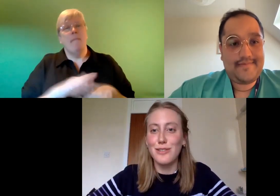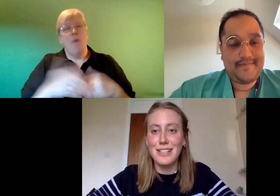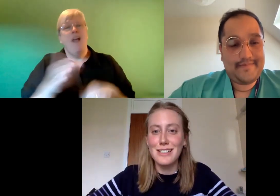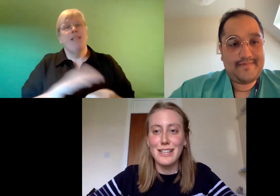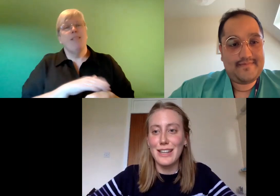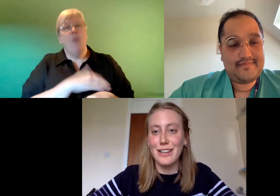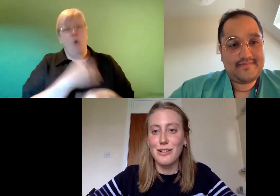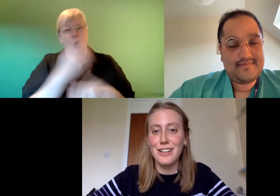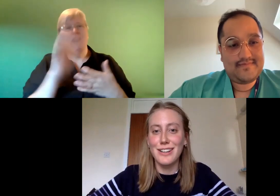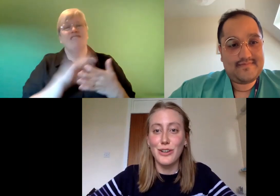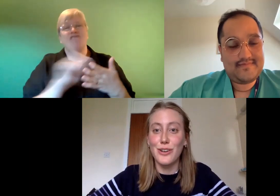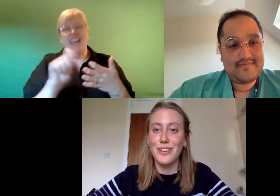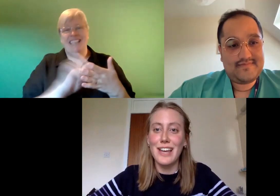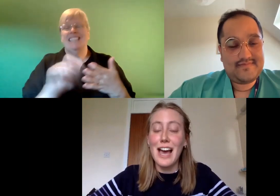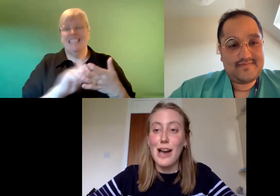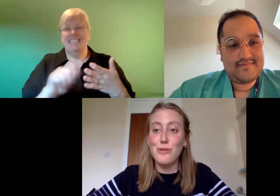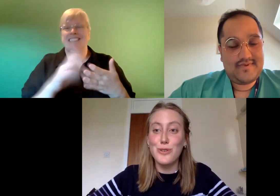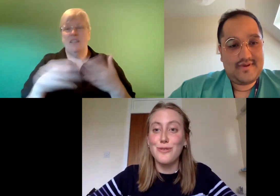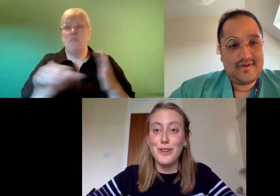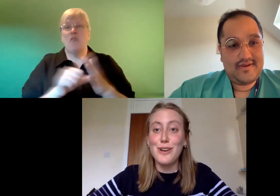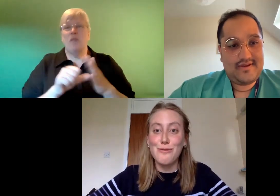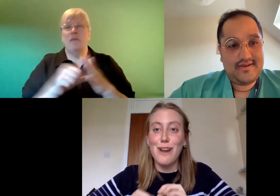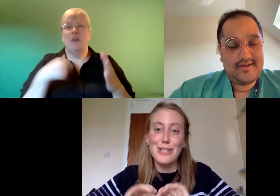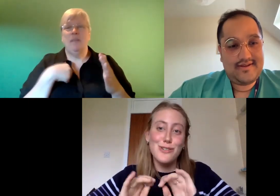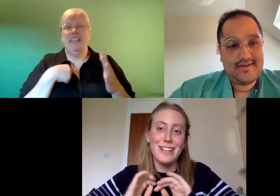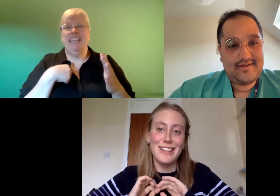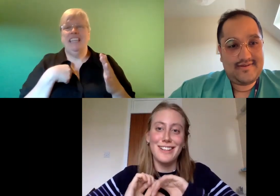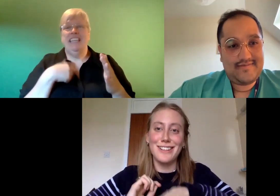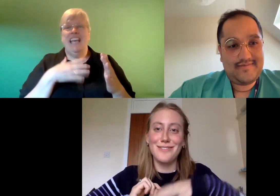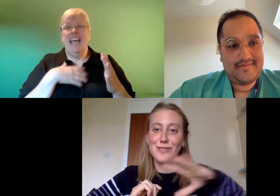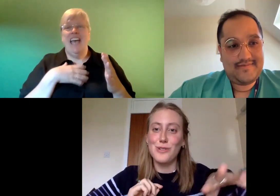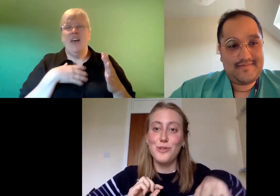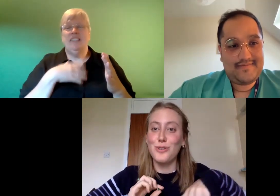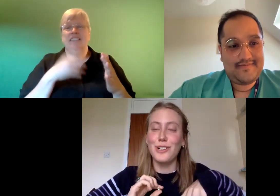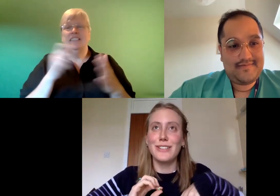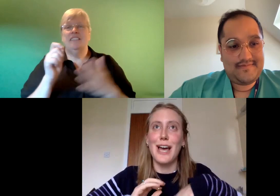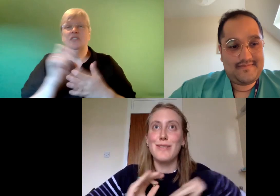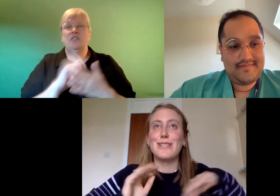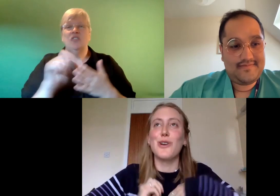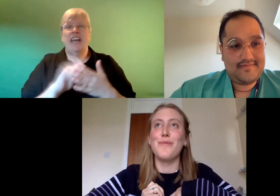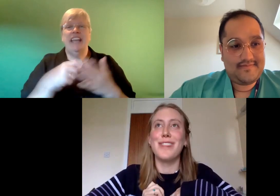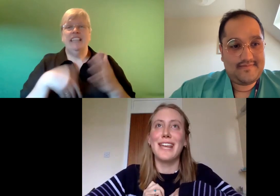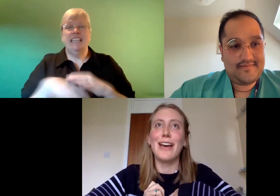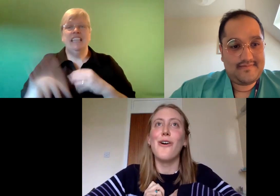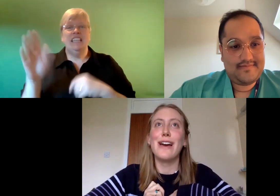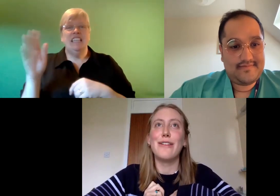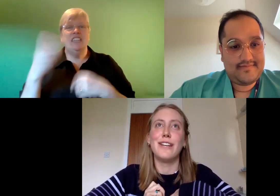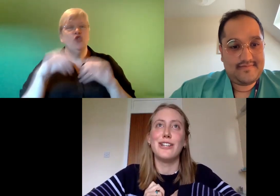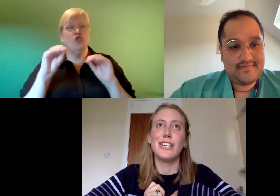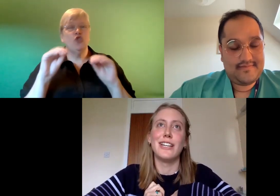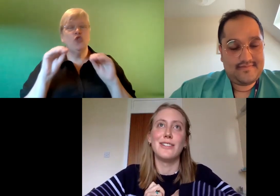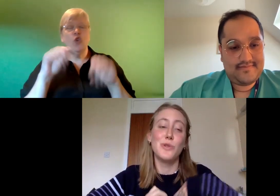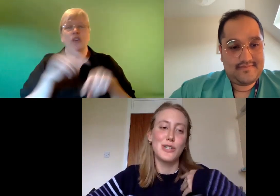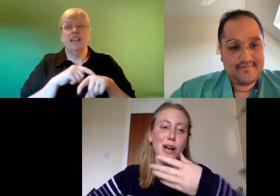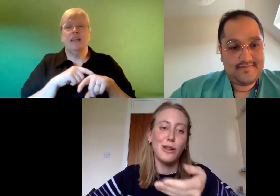differently than karina you know i would sort of write during the tutorial time and then stop and think oh i had